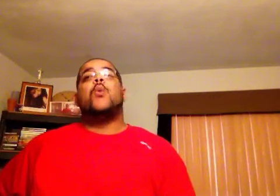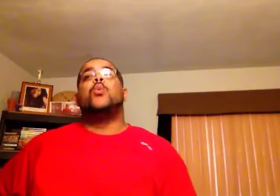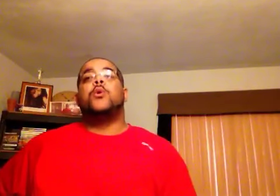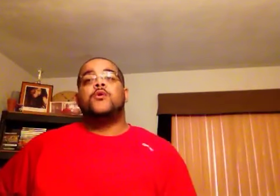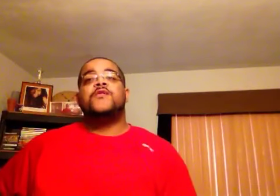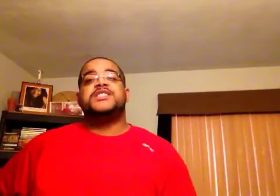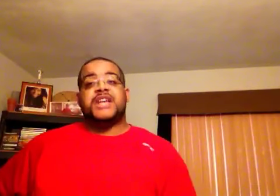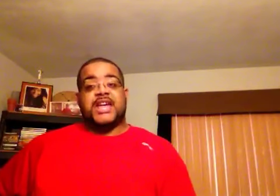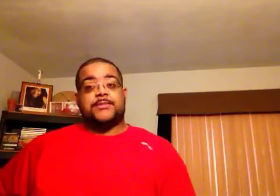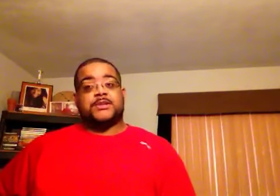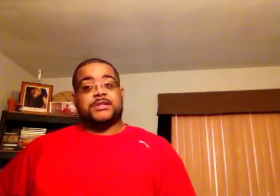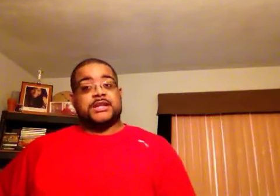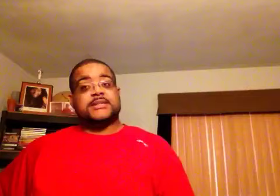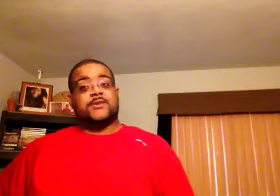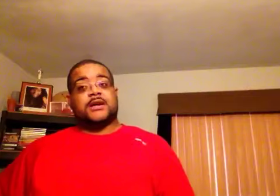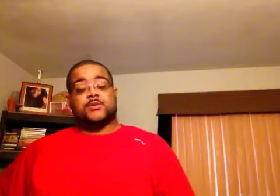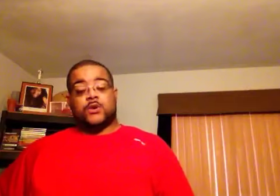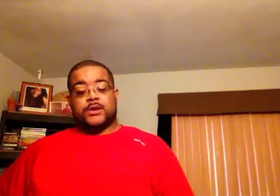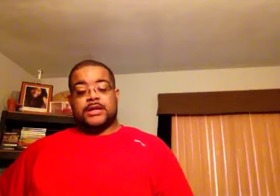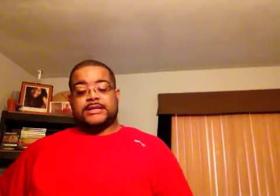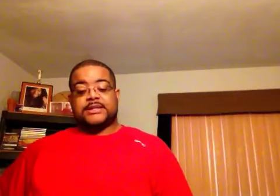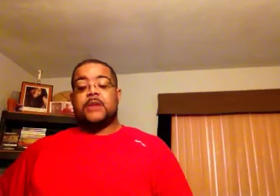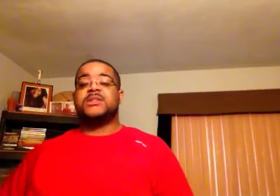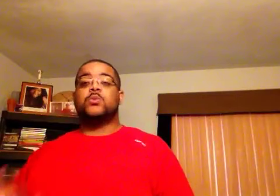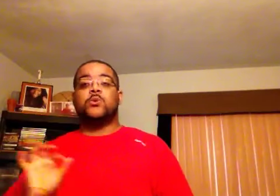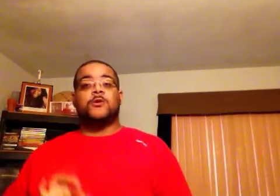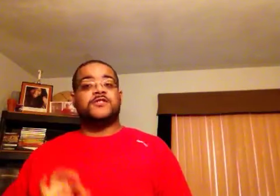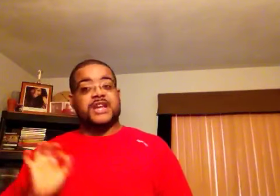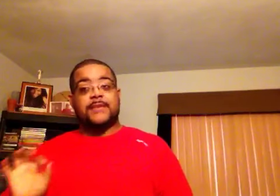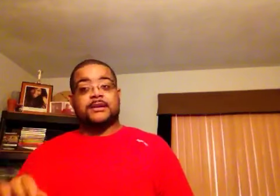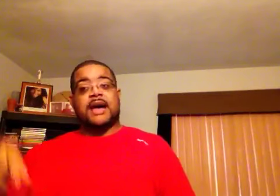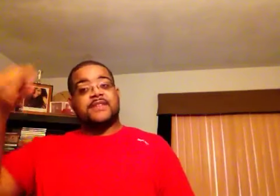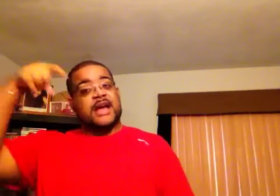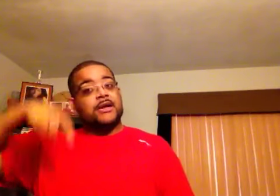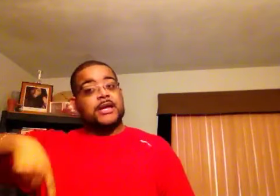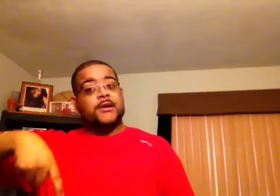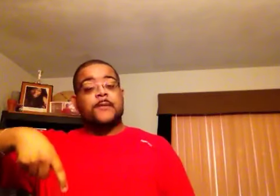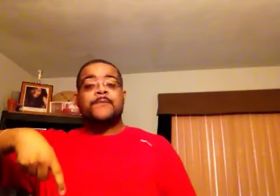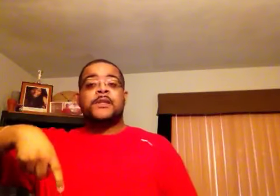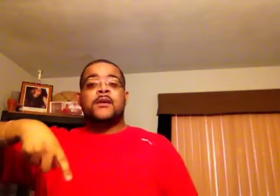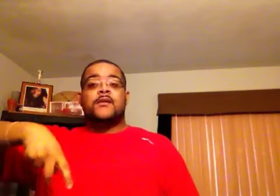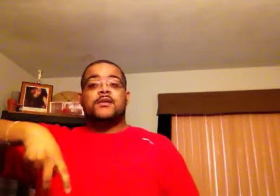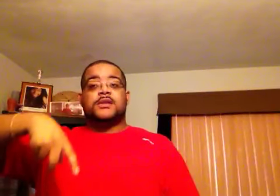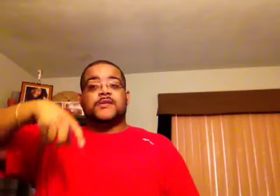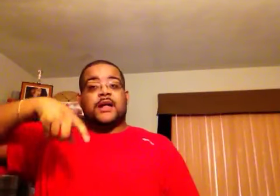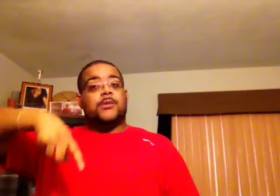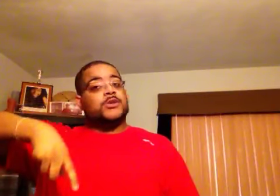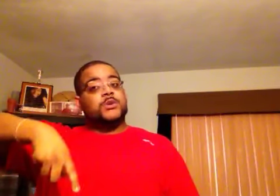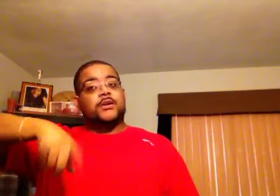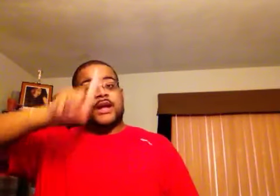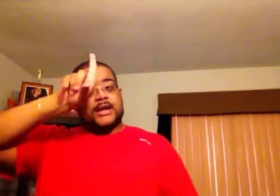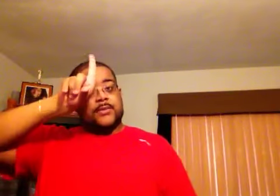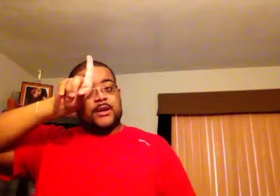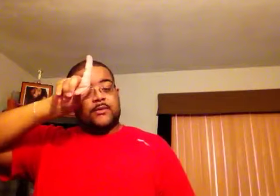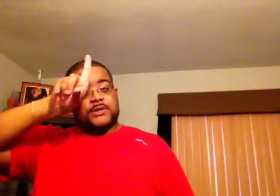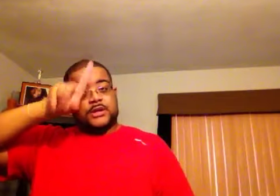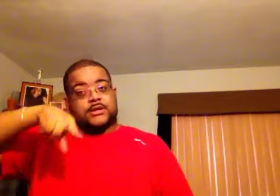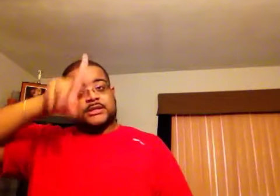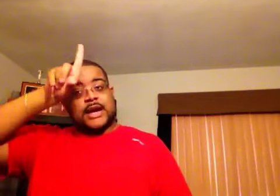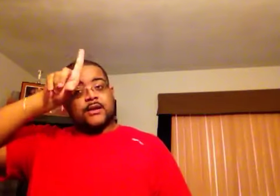WolfJames, so just in you guys are wondering, his Instagram is WolfJames, I'll have it down here. You'll follow him on Twitter and up here, which is on the title.